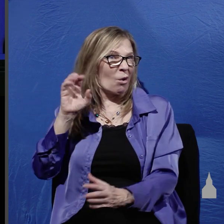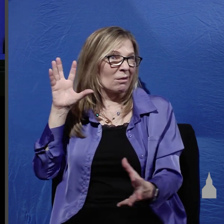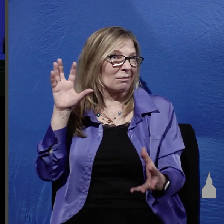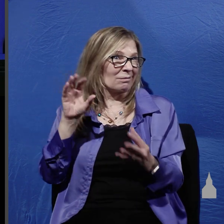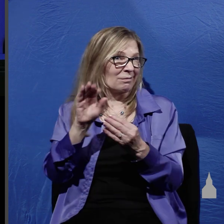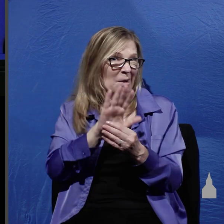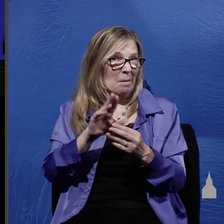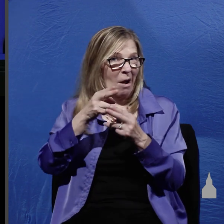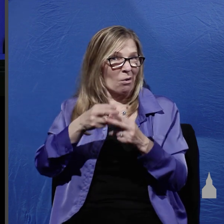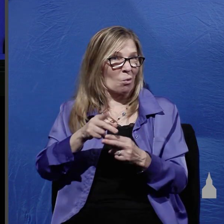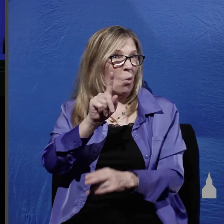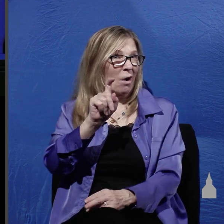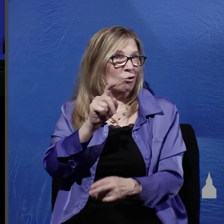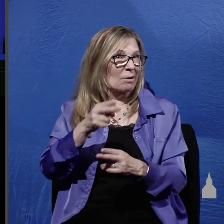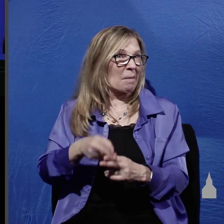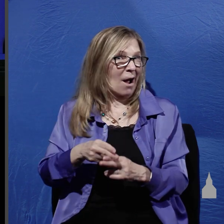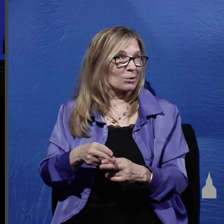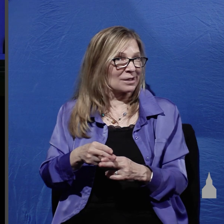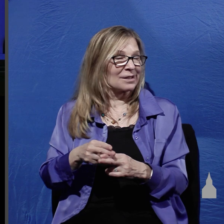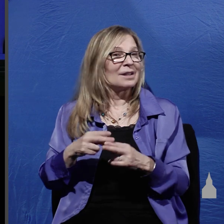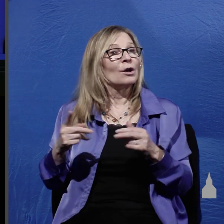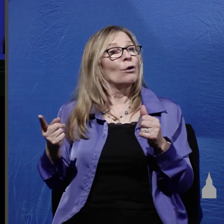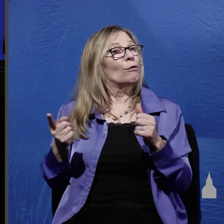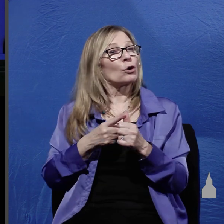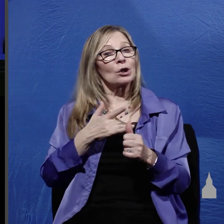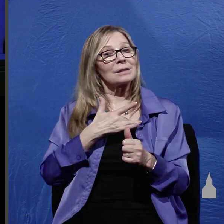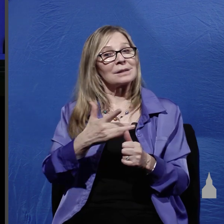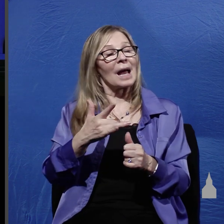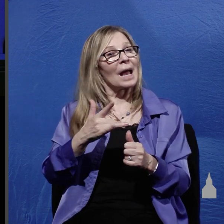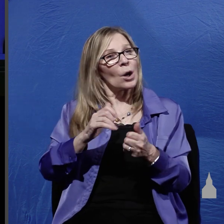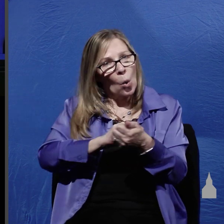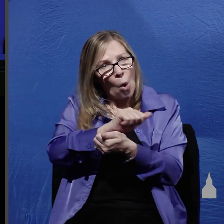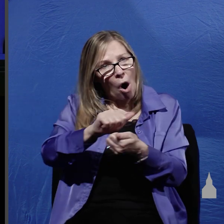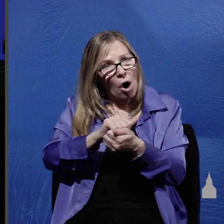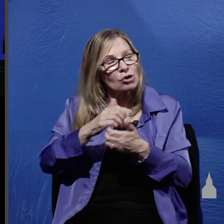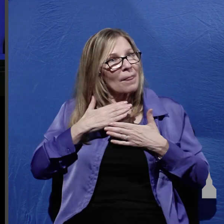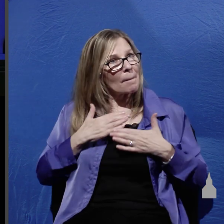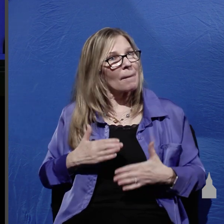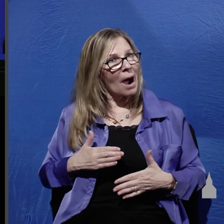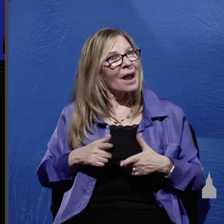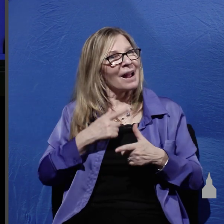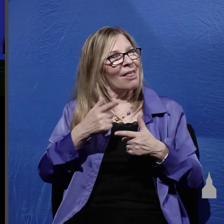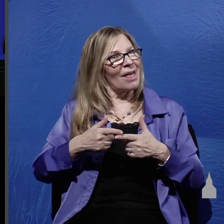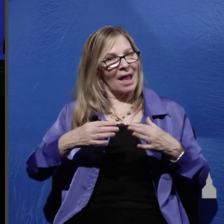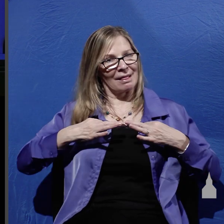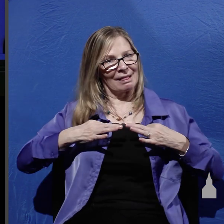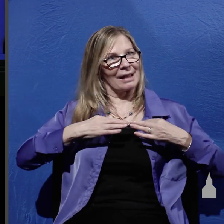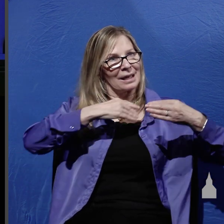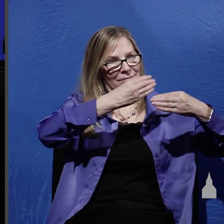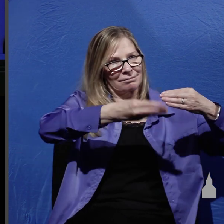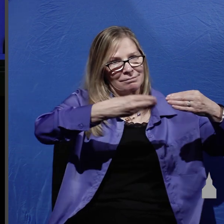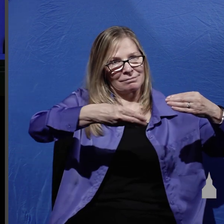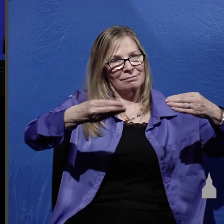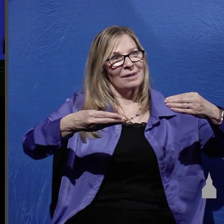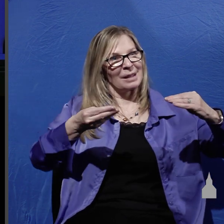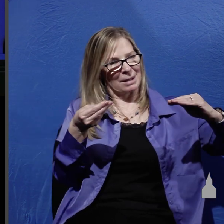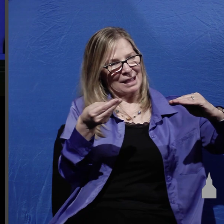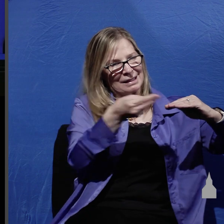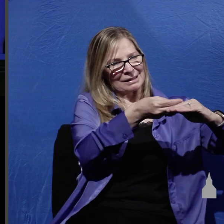washed the body of Jesus then wrapped his body in linen bands while sprinkling the spices into the folds of